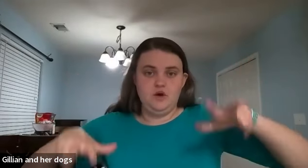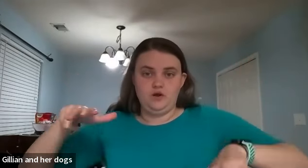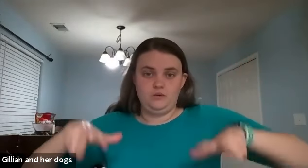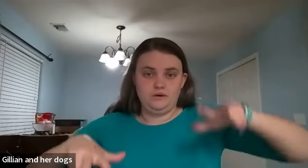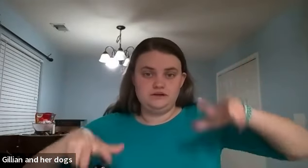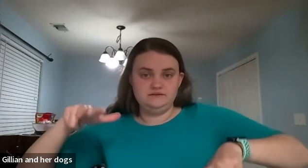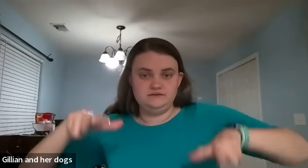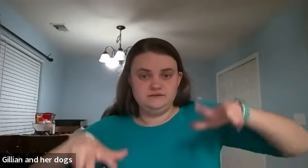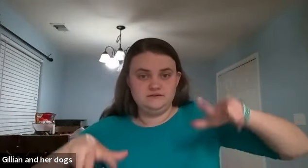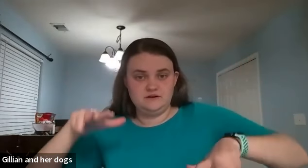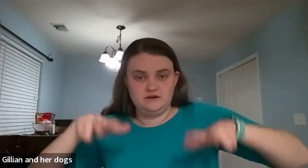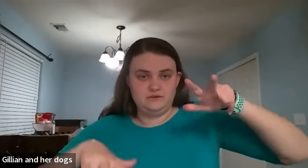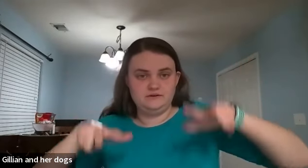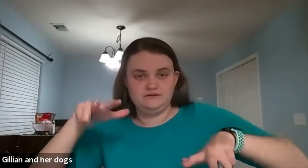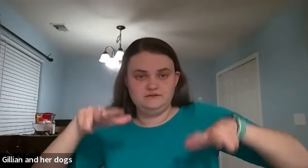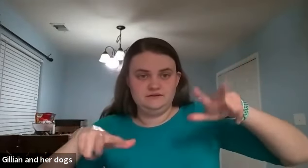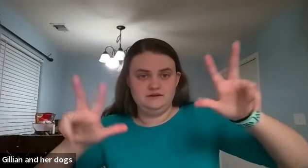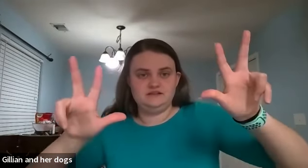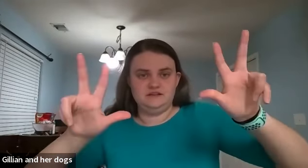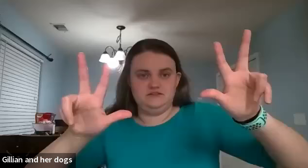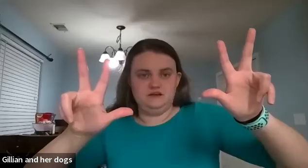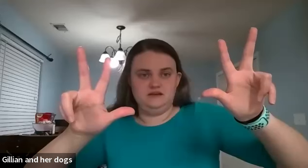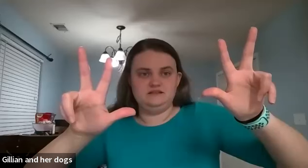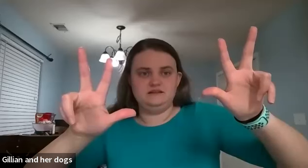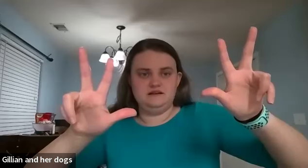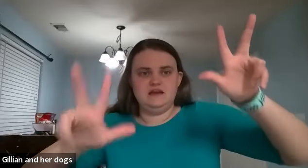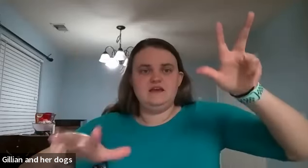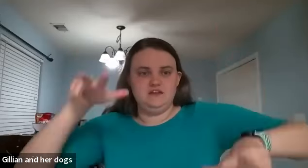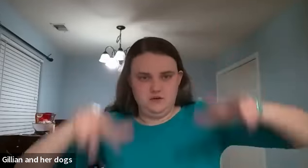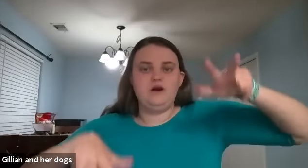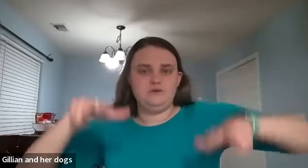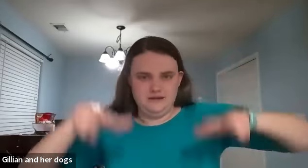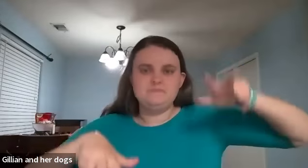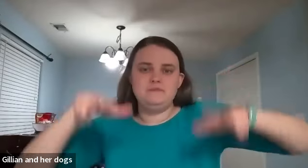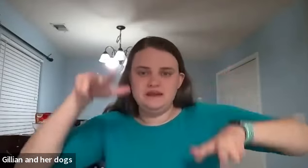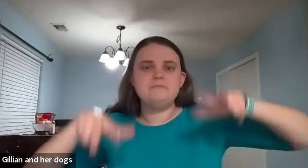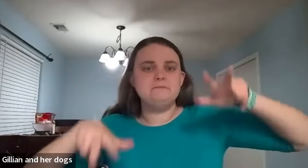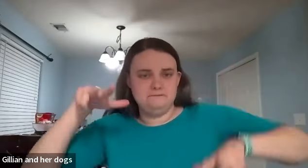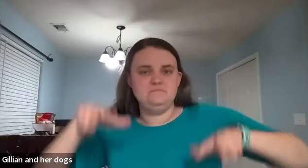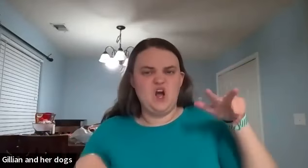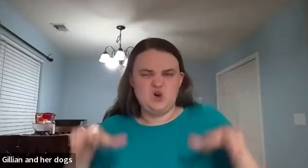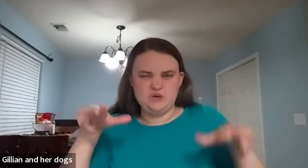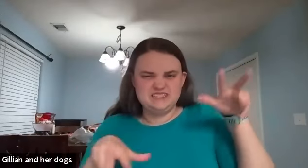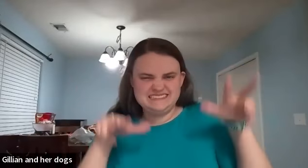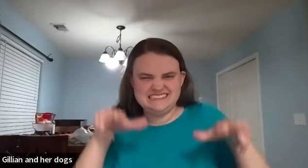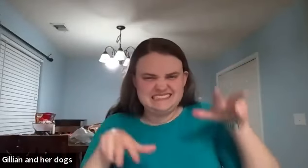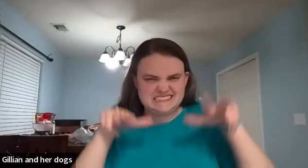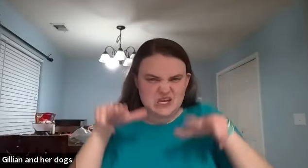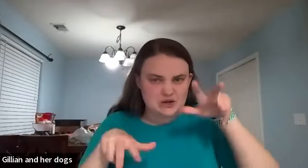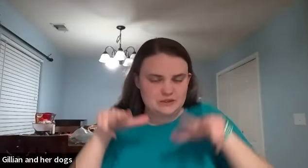awkward awkward it's like threes and then you go awkward yep up and down awkward awkward